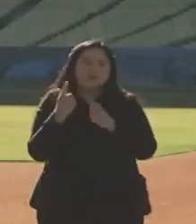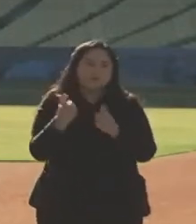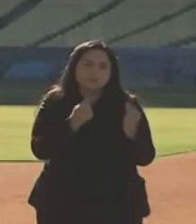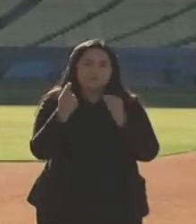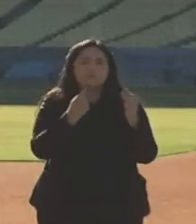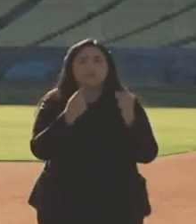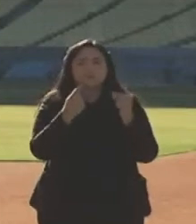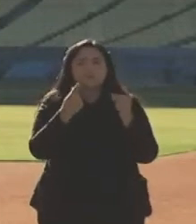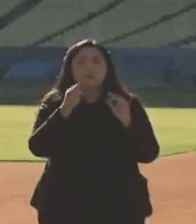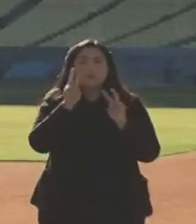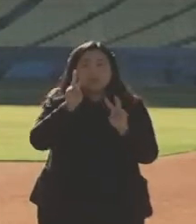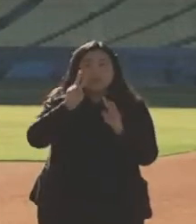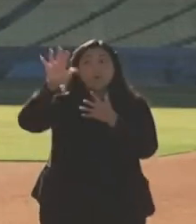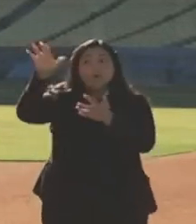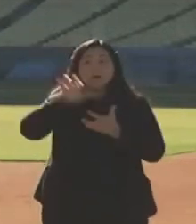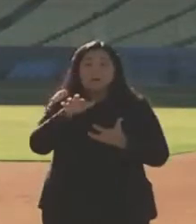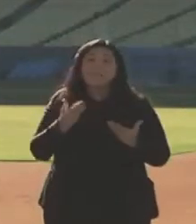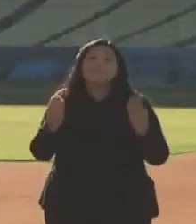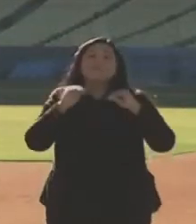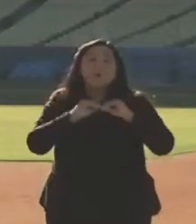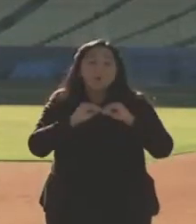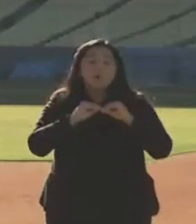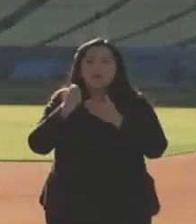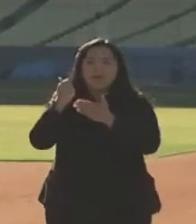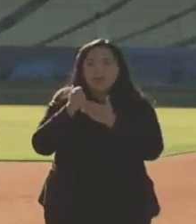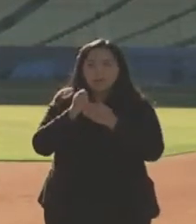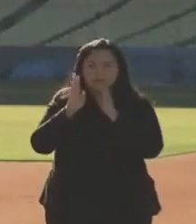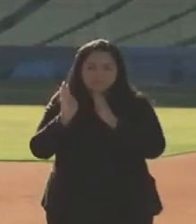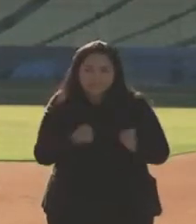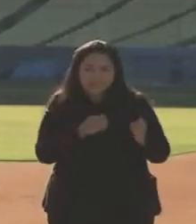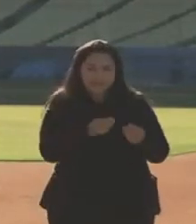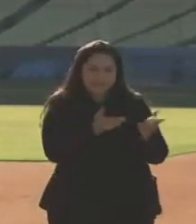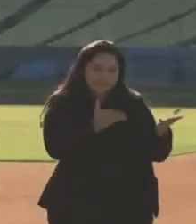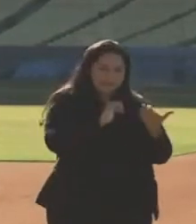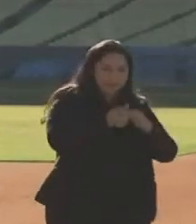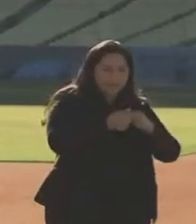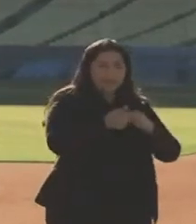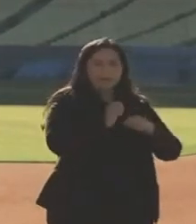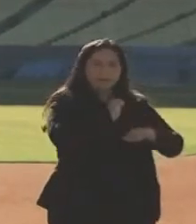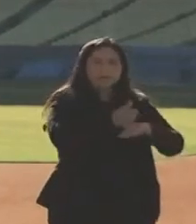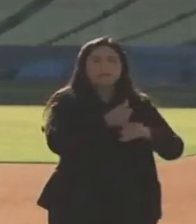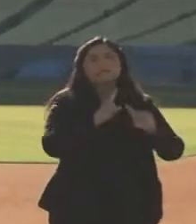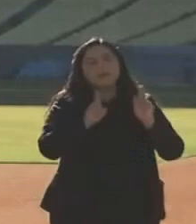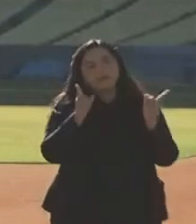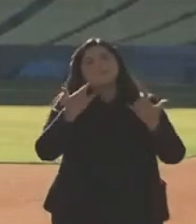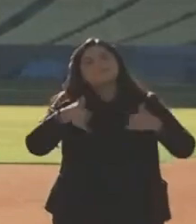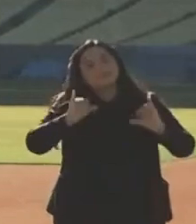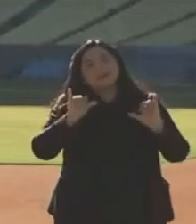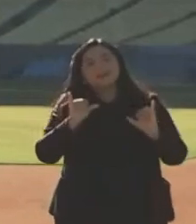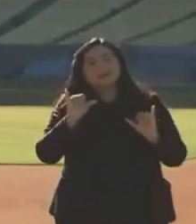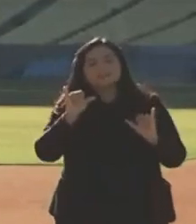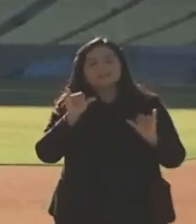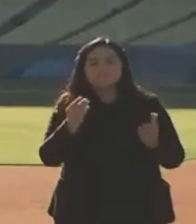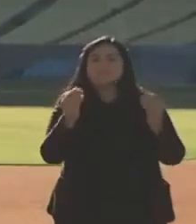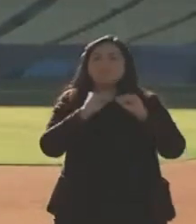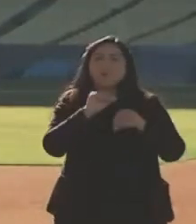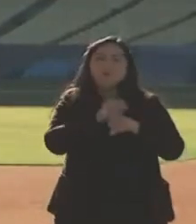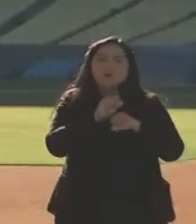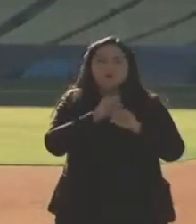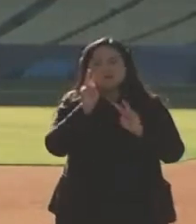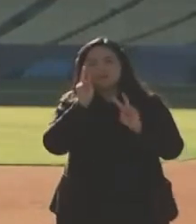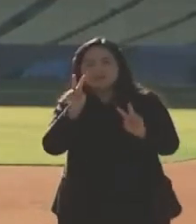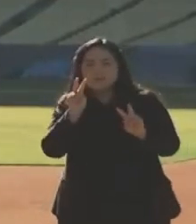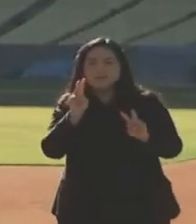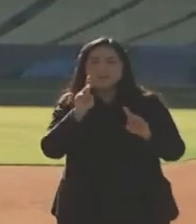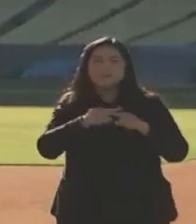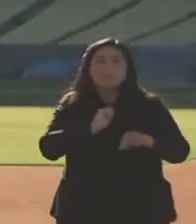look forward to getting more. It will help us in our planning and our distribution. But nonetheless, we still have work to do building more sites